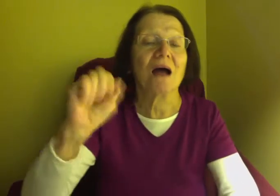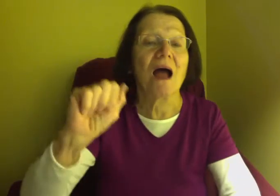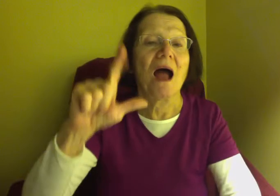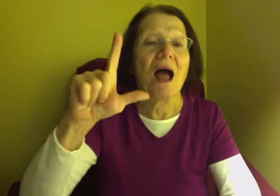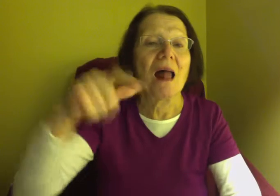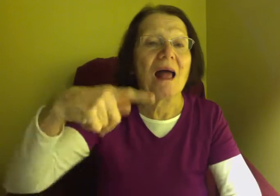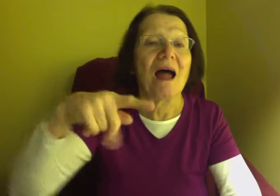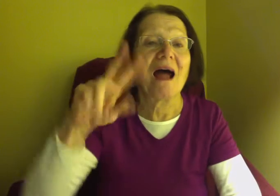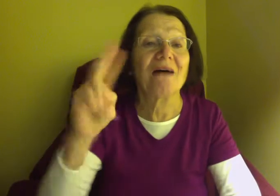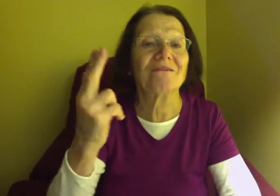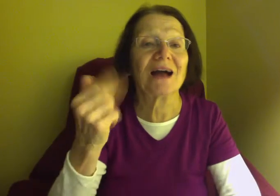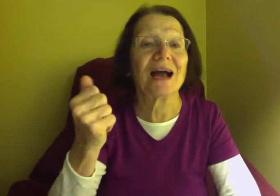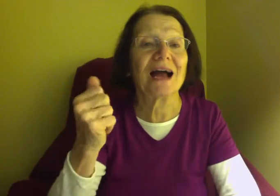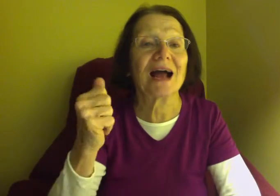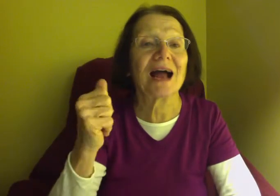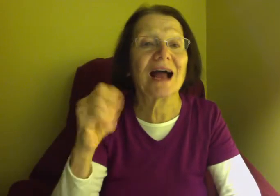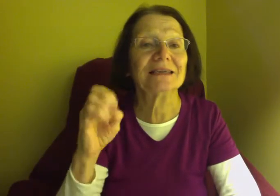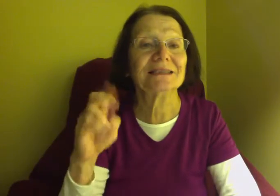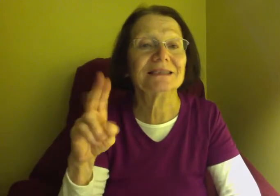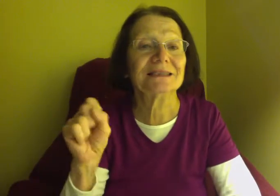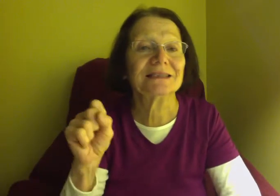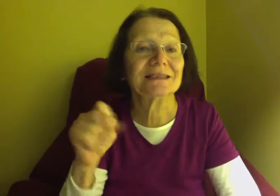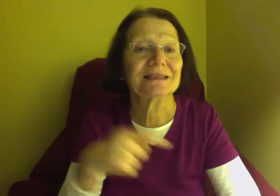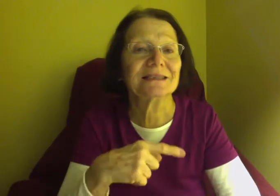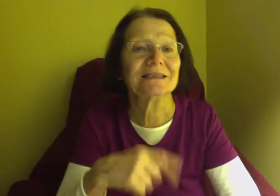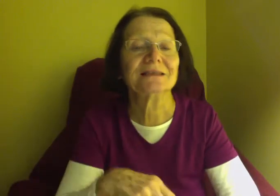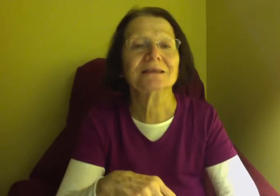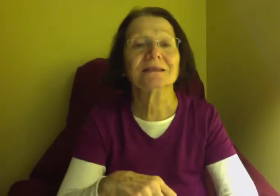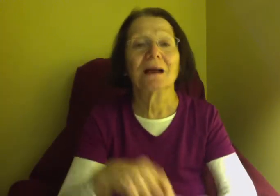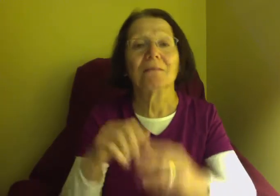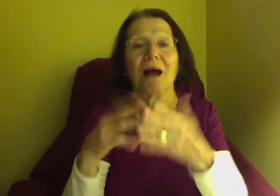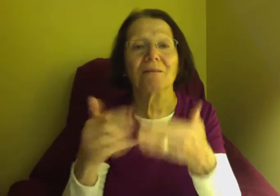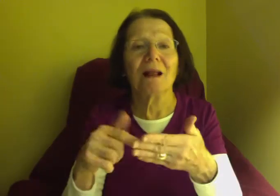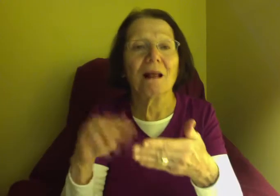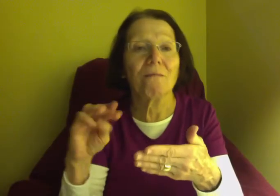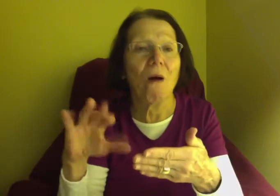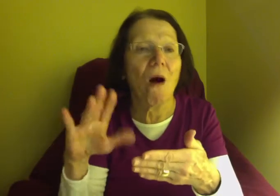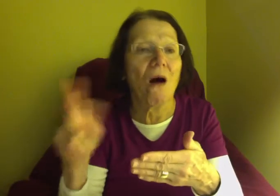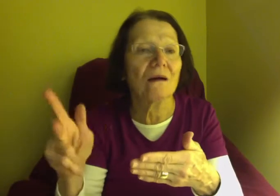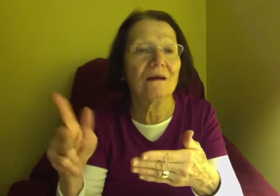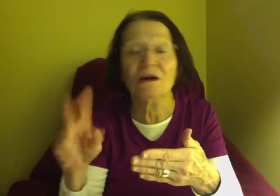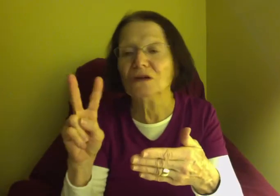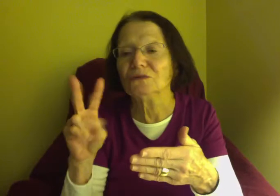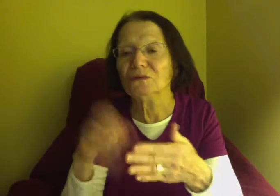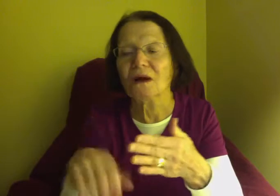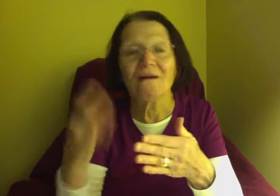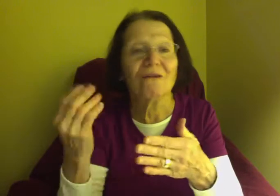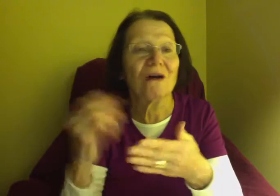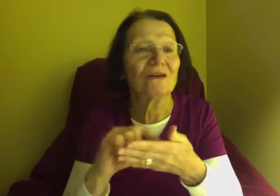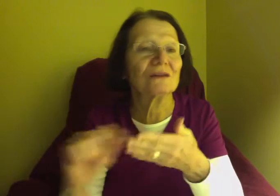that, but more of the